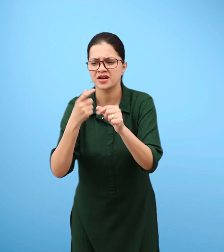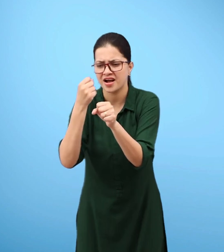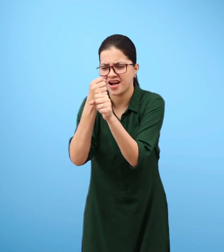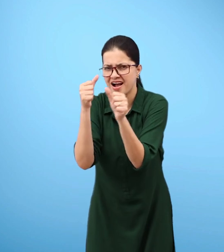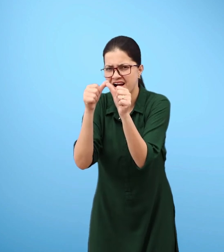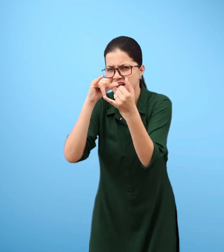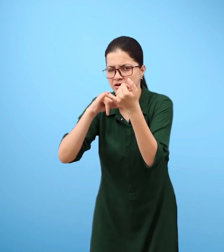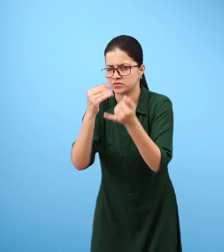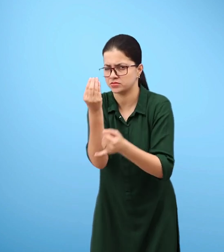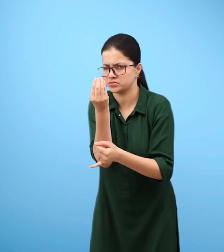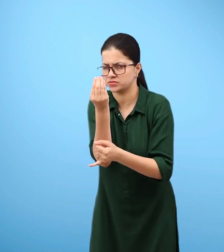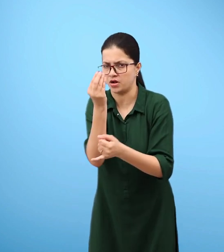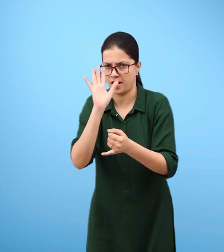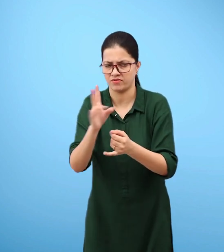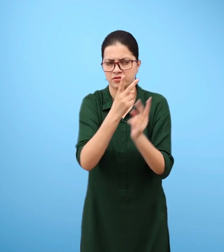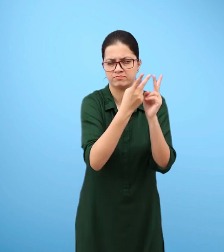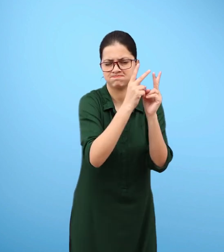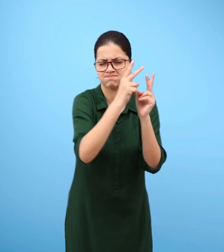dioxide and a few other gases.